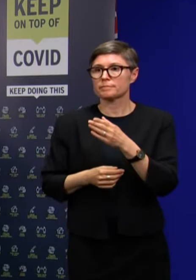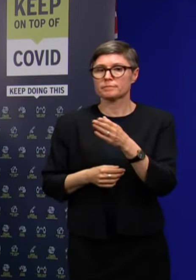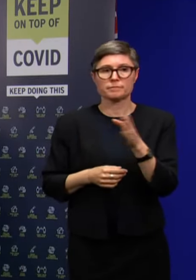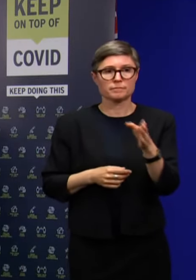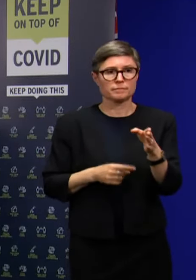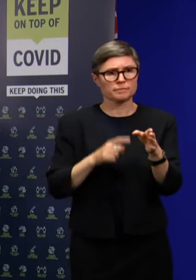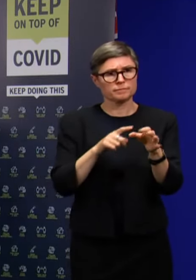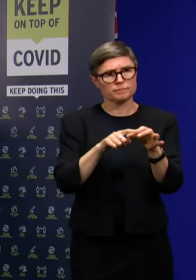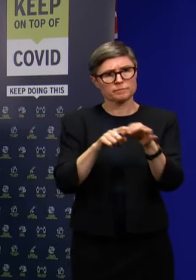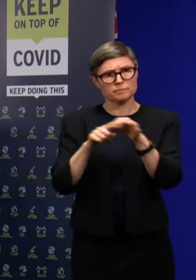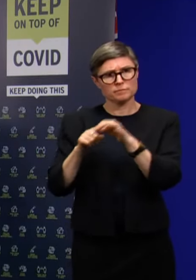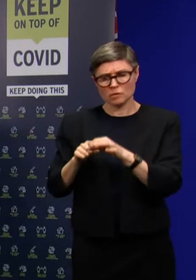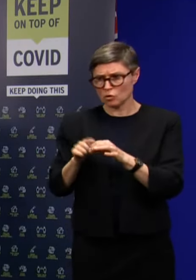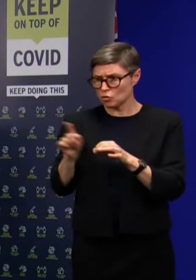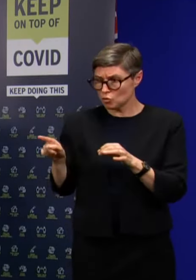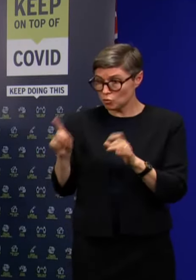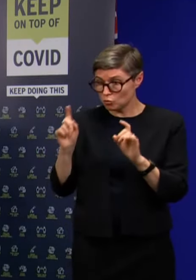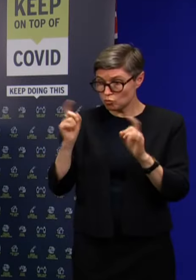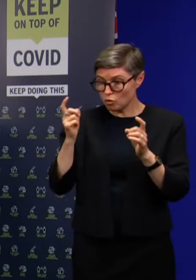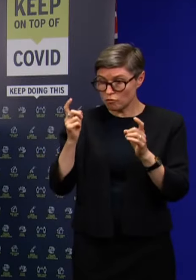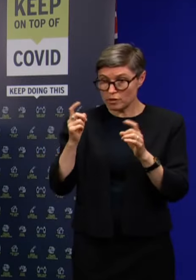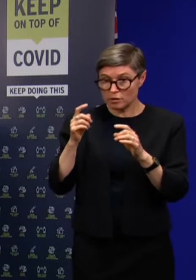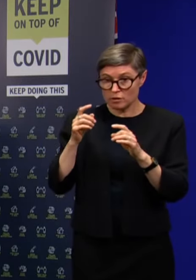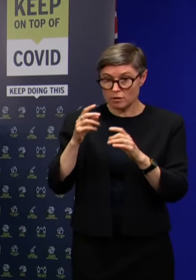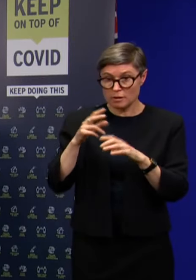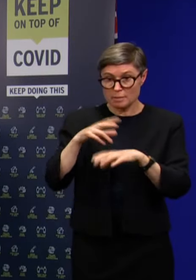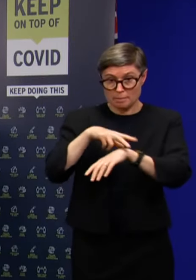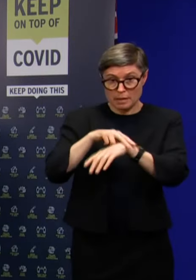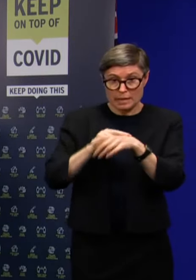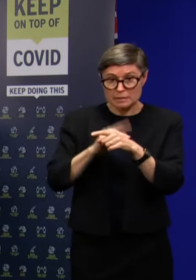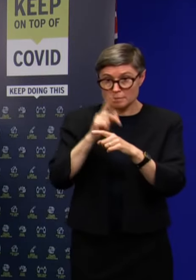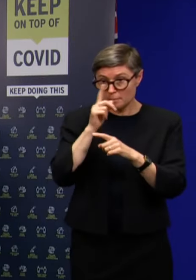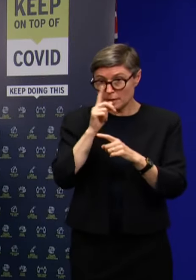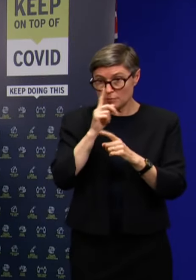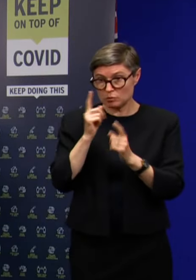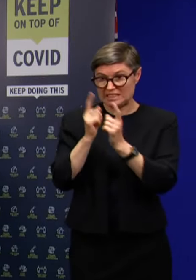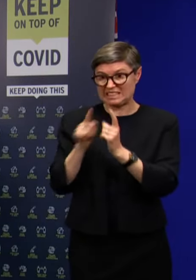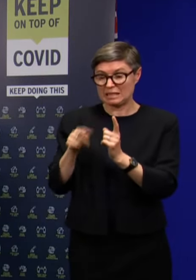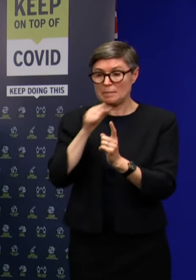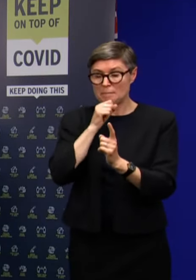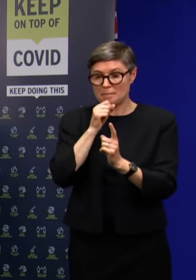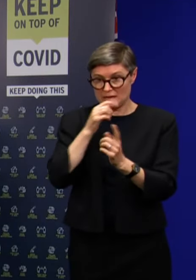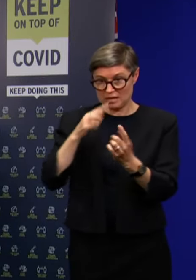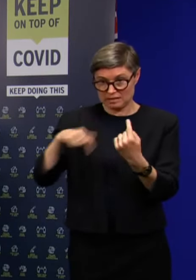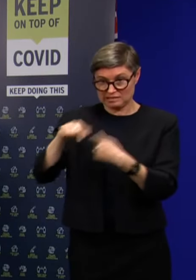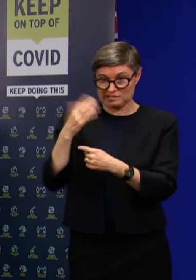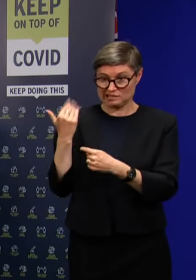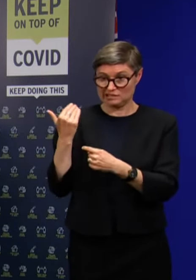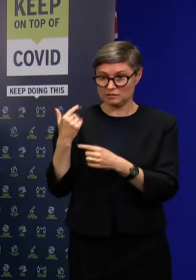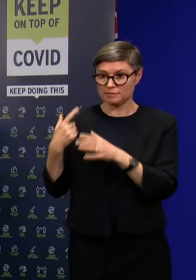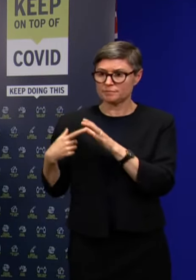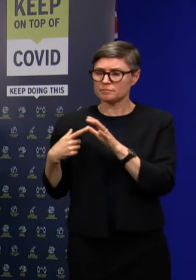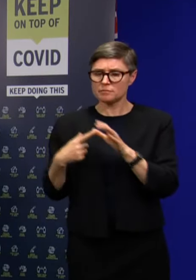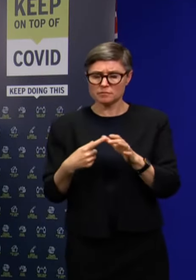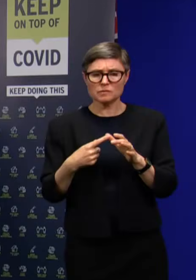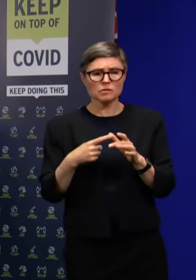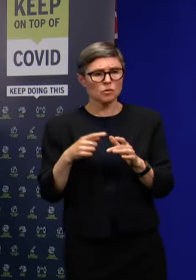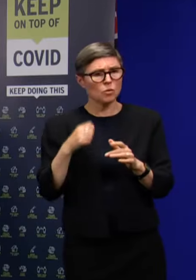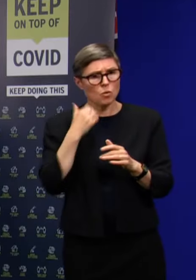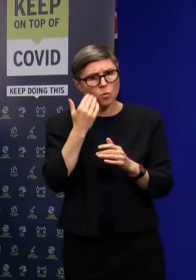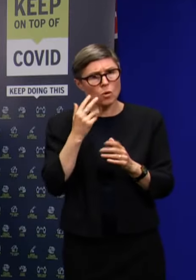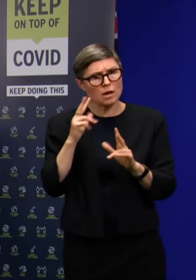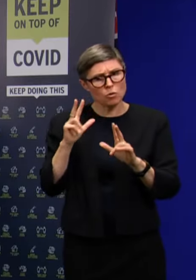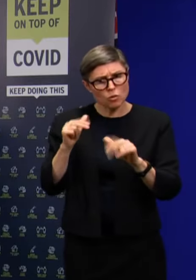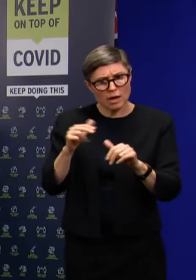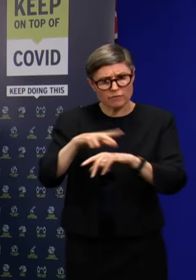How concerned are you for the officers who have been exposed to this person because of their duties? Of course, we will prioritise the safety